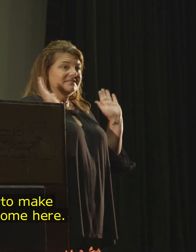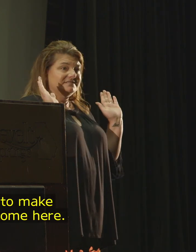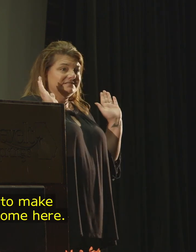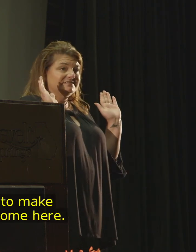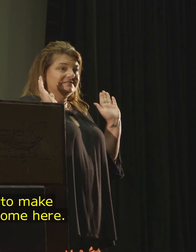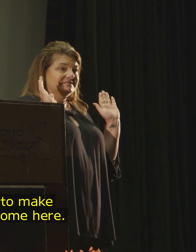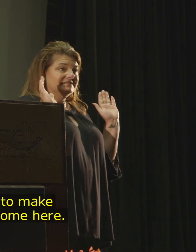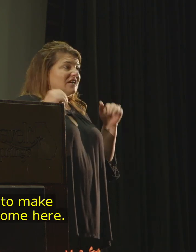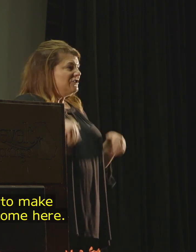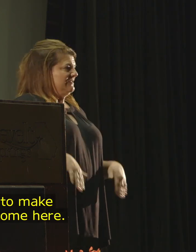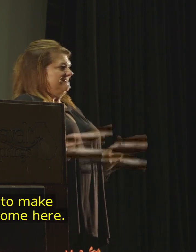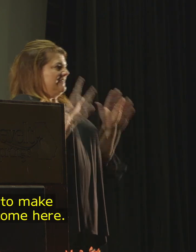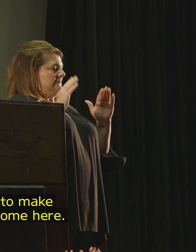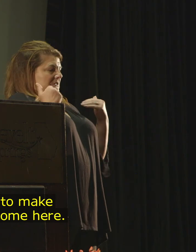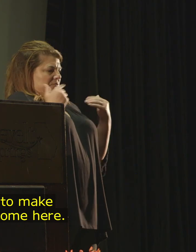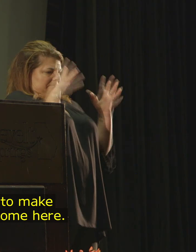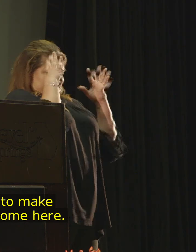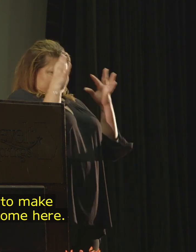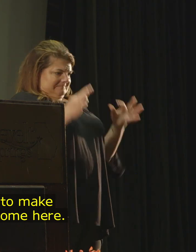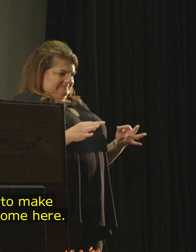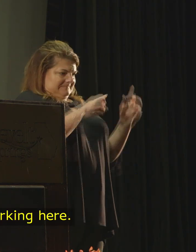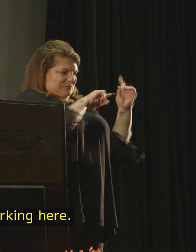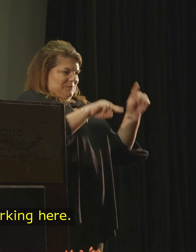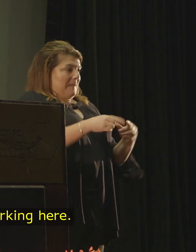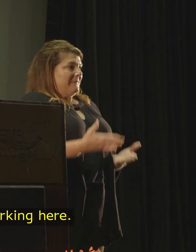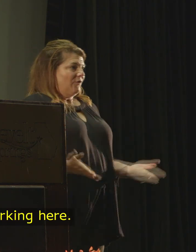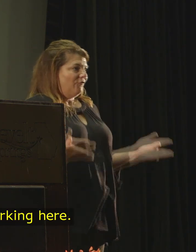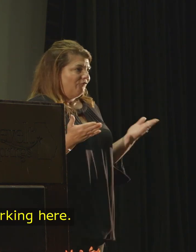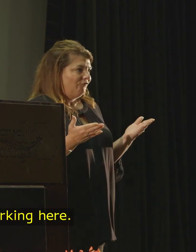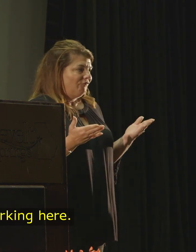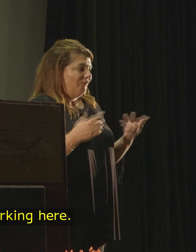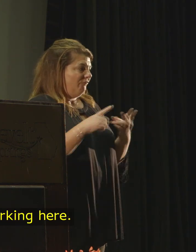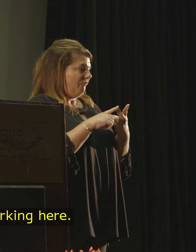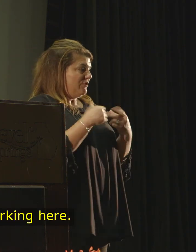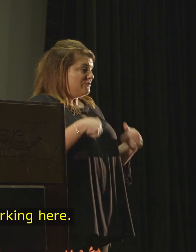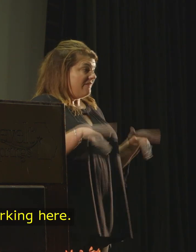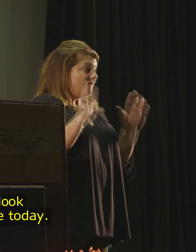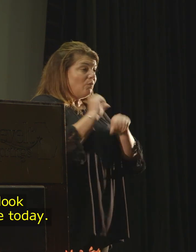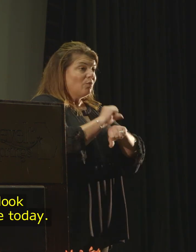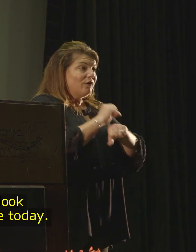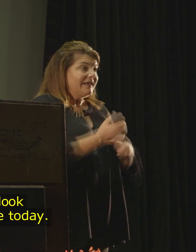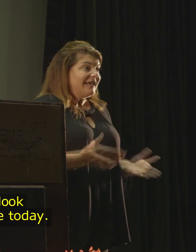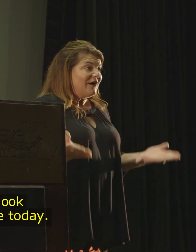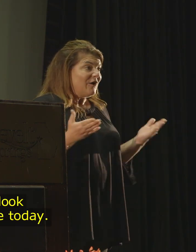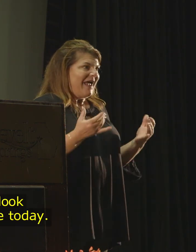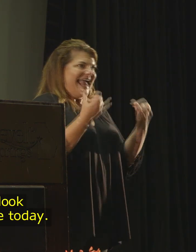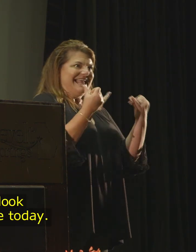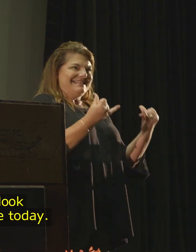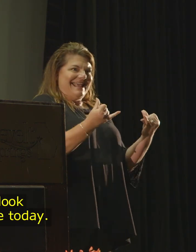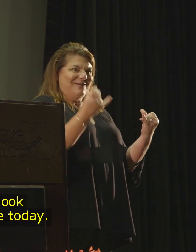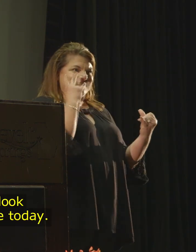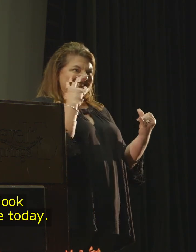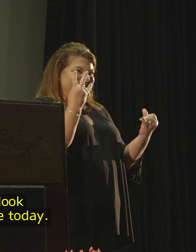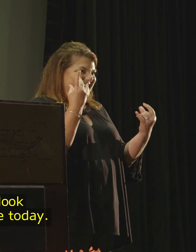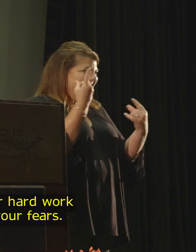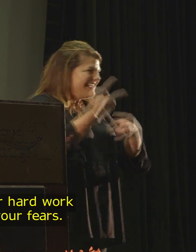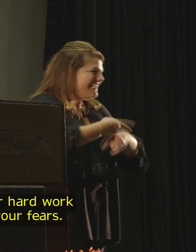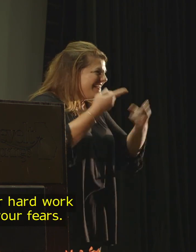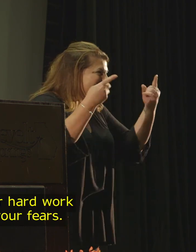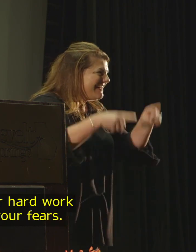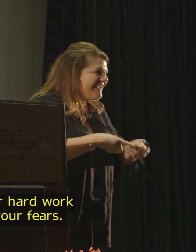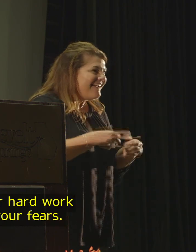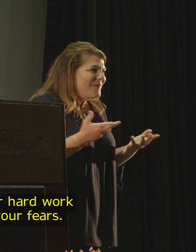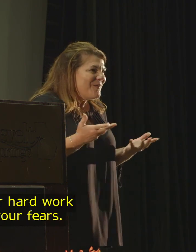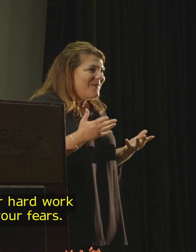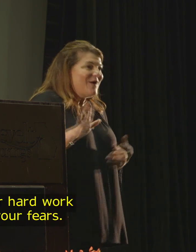sacrificed to make the decision to come here. You sacrificed working here. And now look where you are today. It